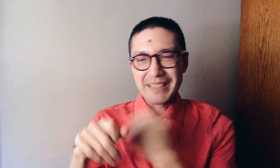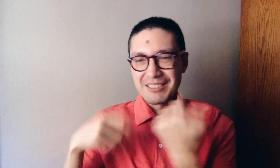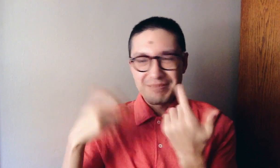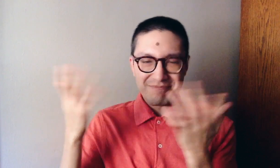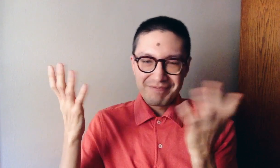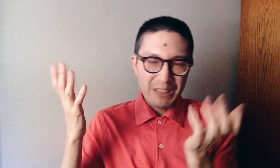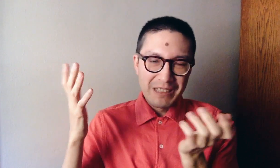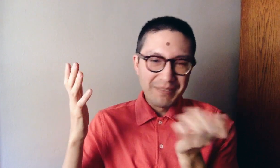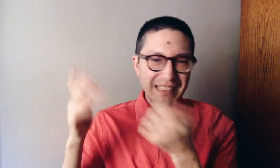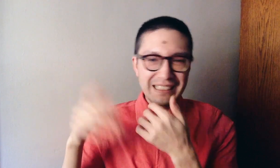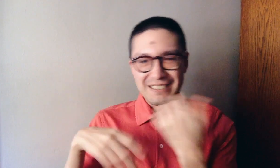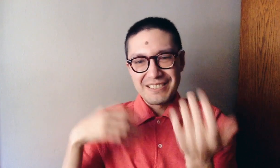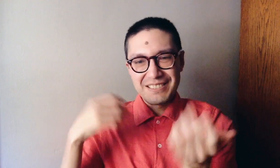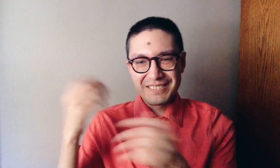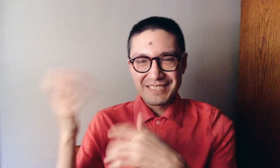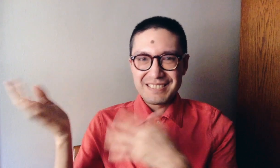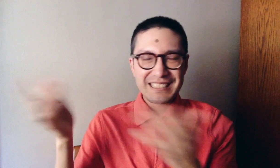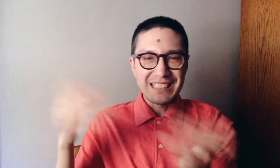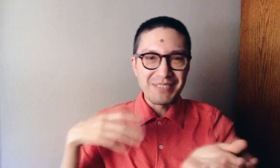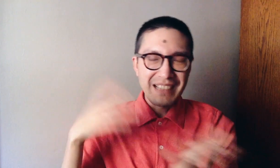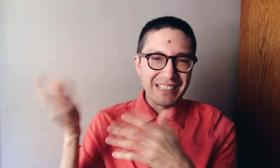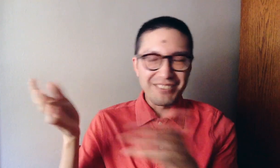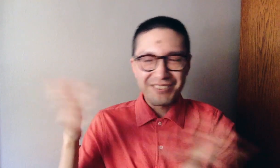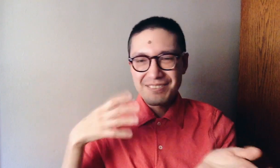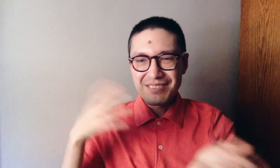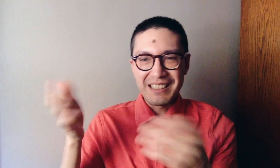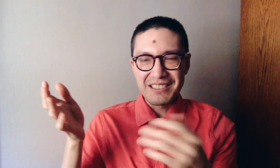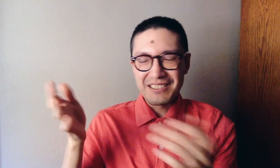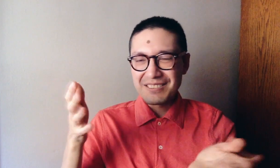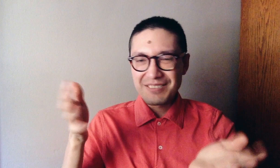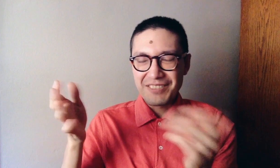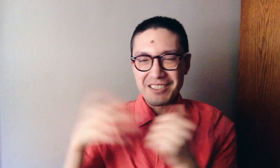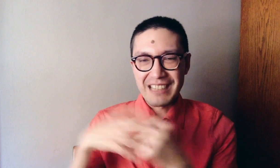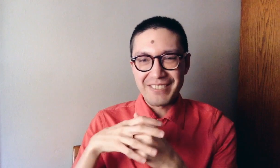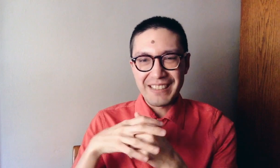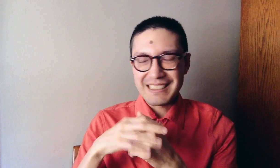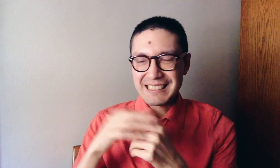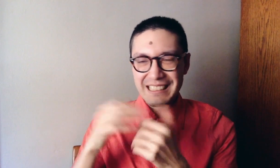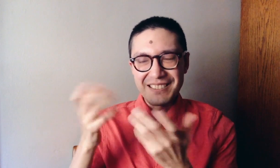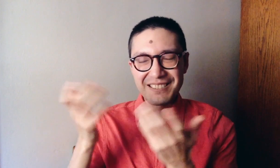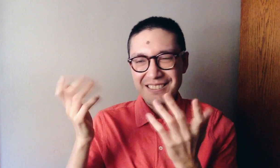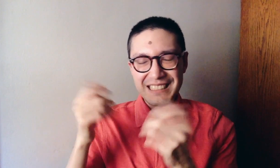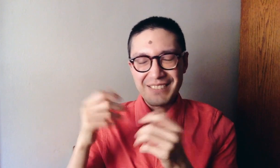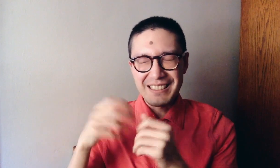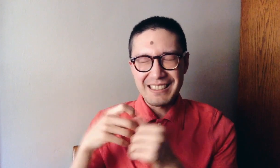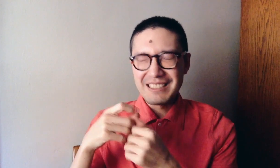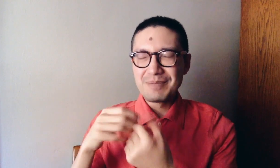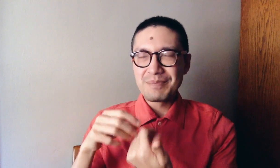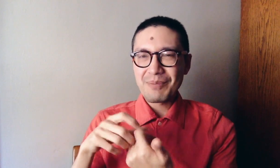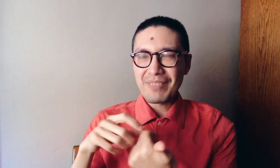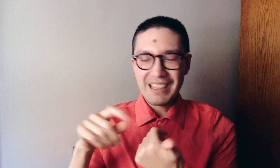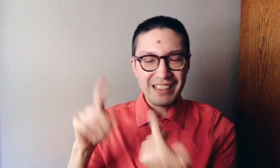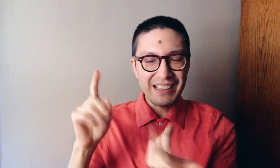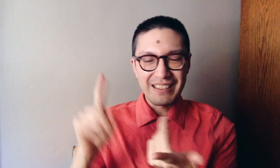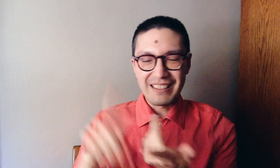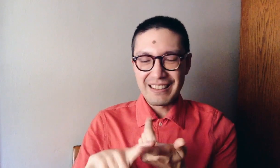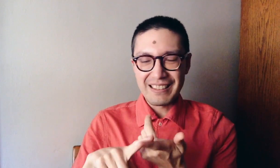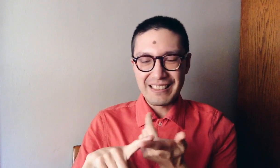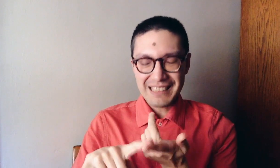about equipment or some kind of other photographic skill or something. Um, and then the